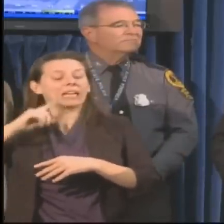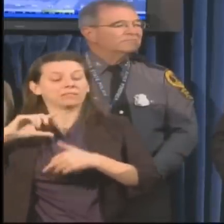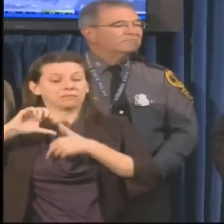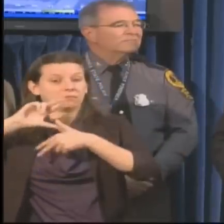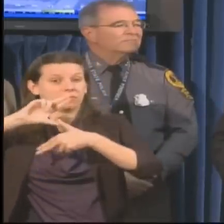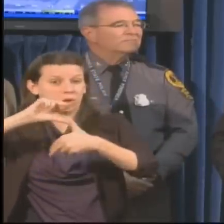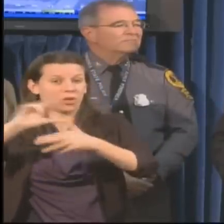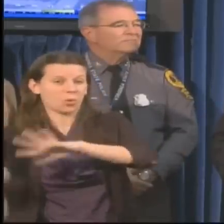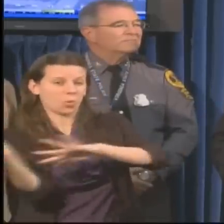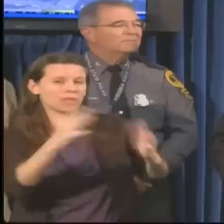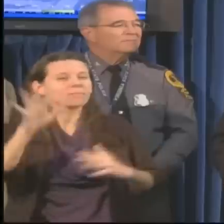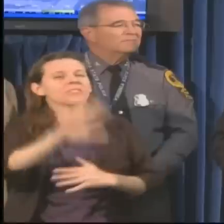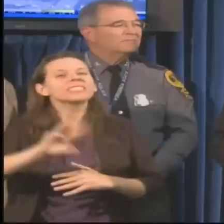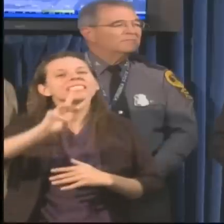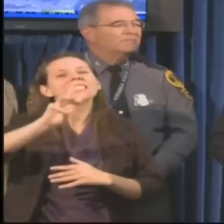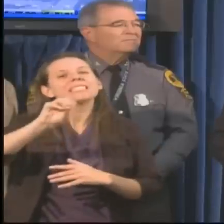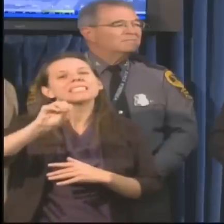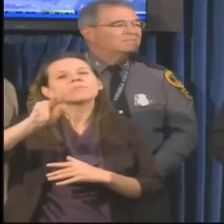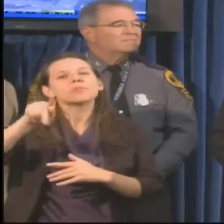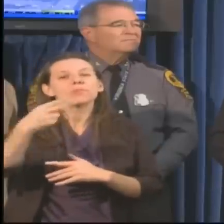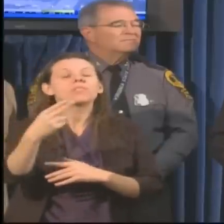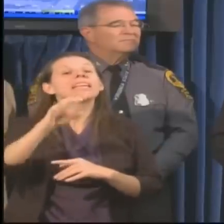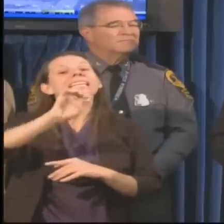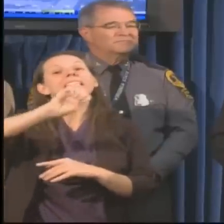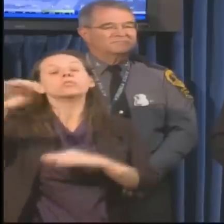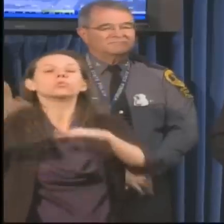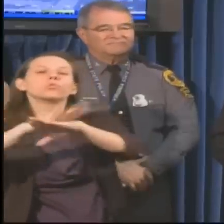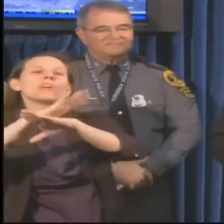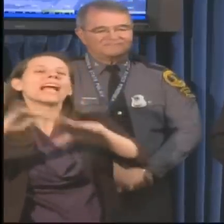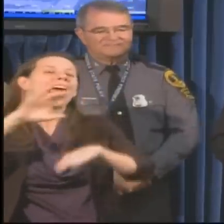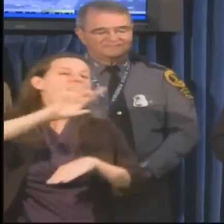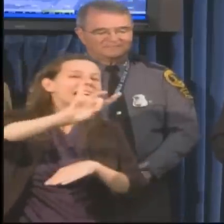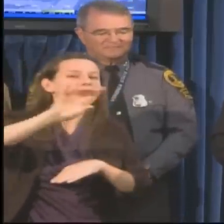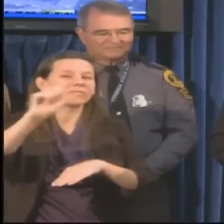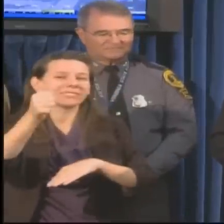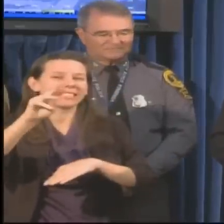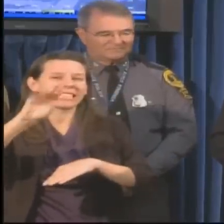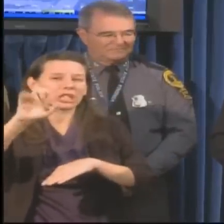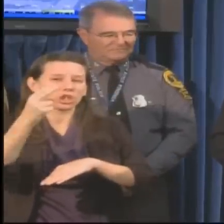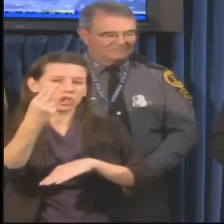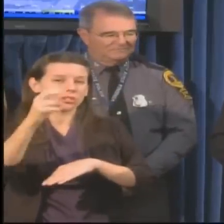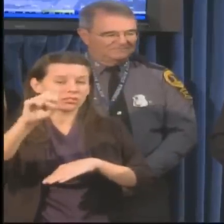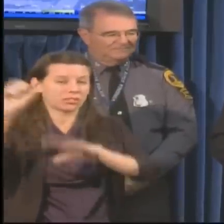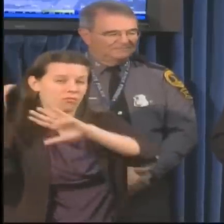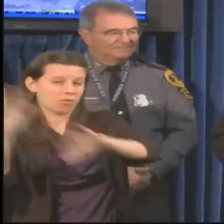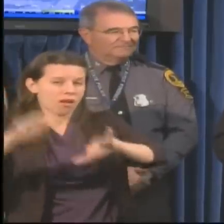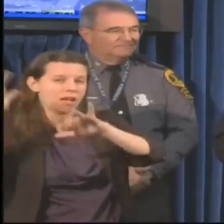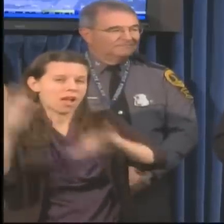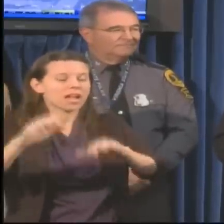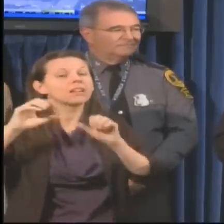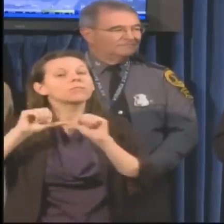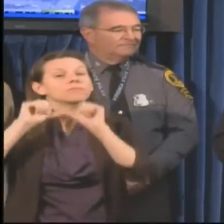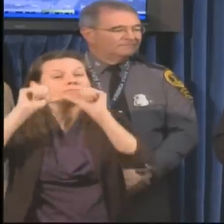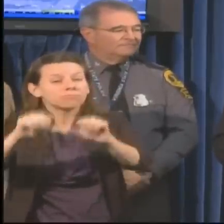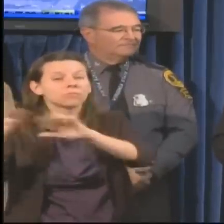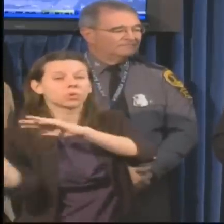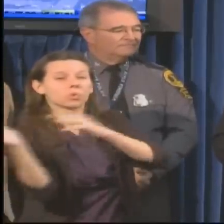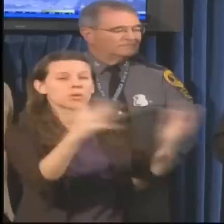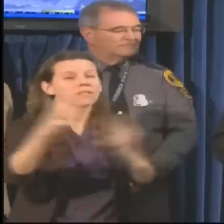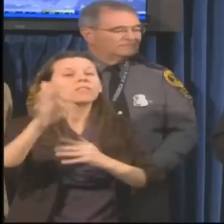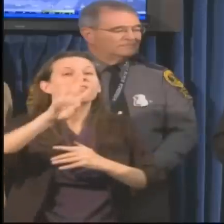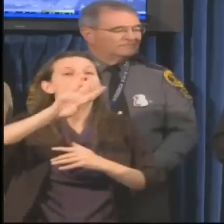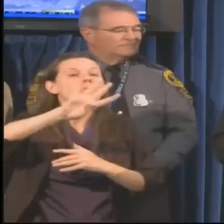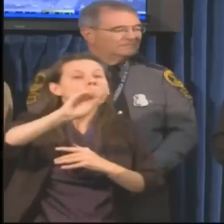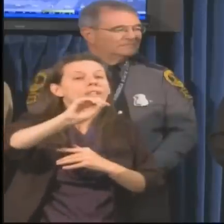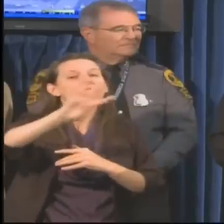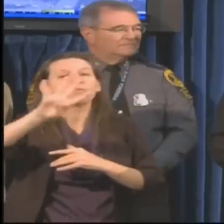and over eastern shore, 8 to 10 inches of rain with sustained winds of 40 to 45 and gusts of 60 or